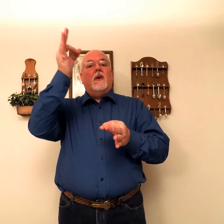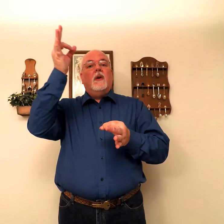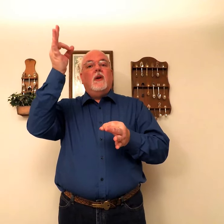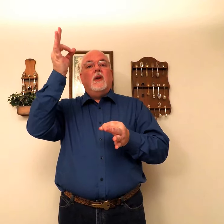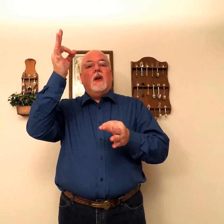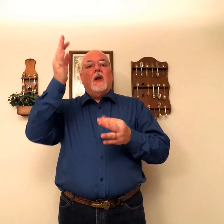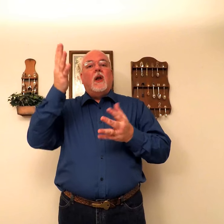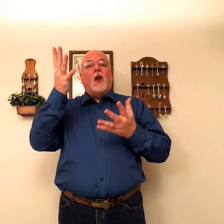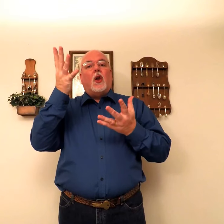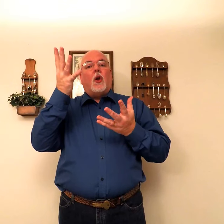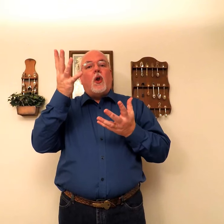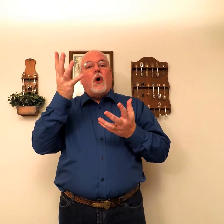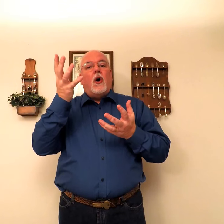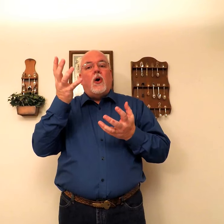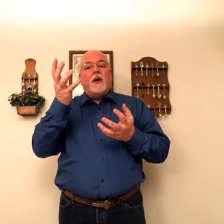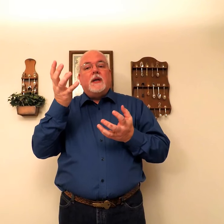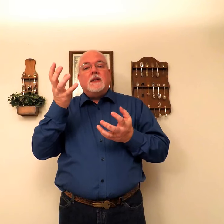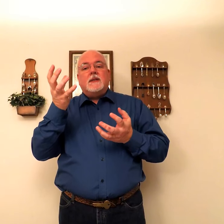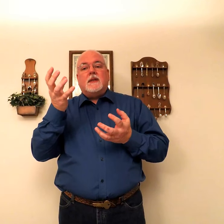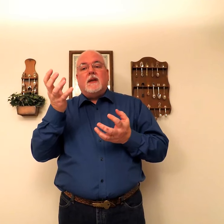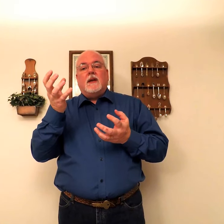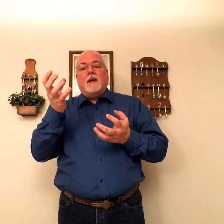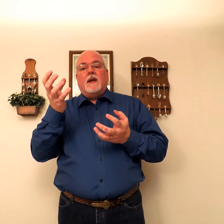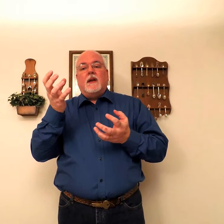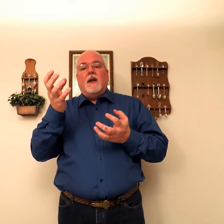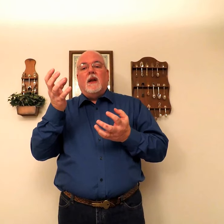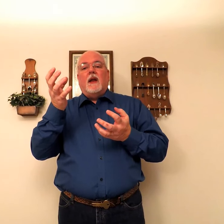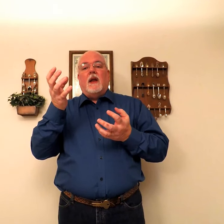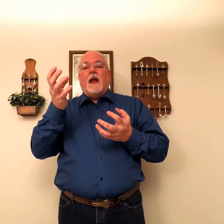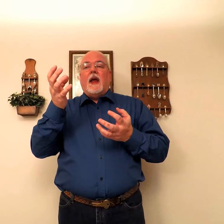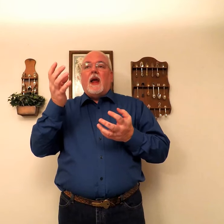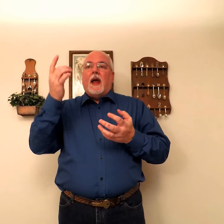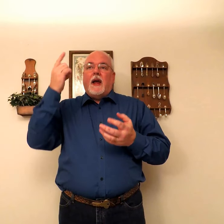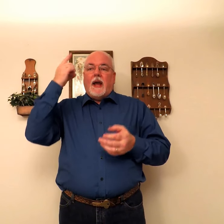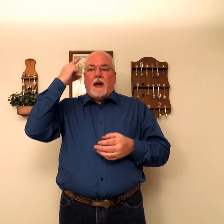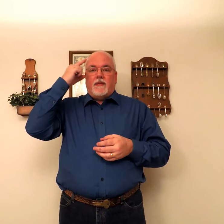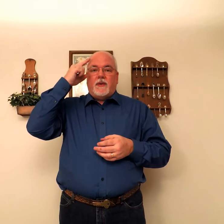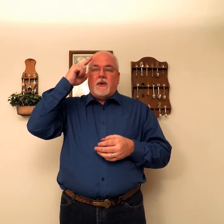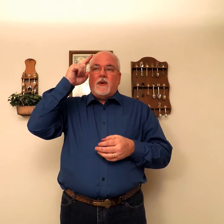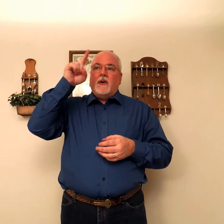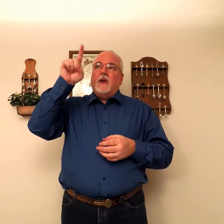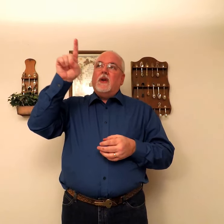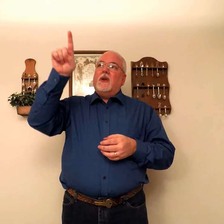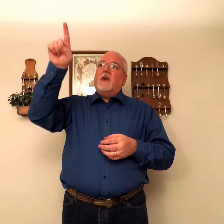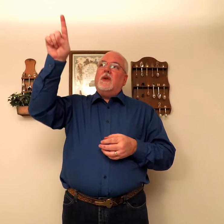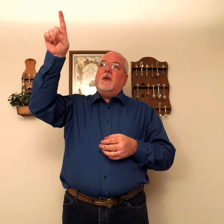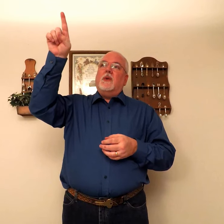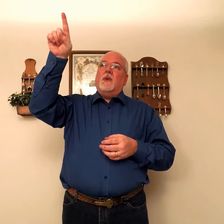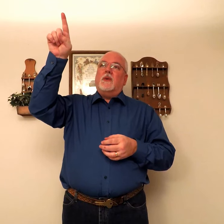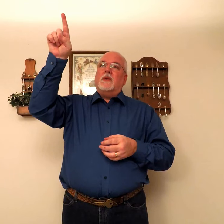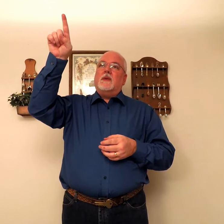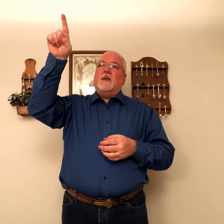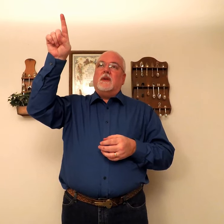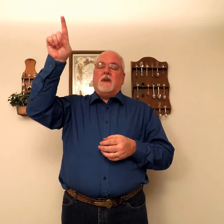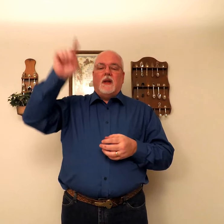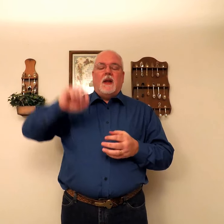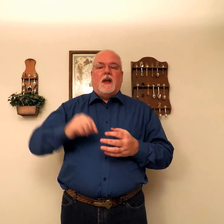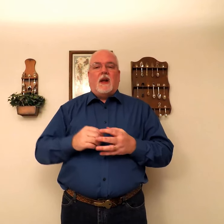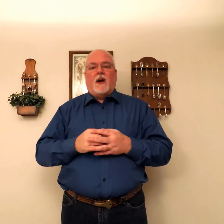long is after you. All